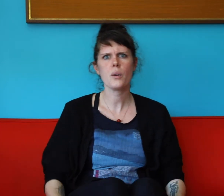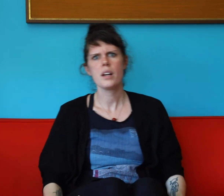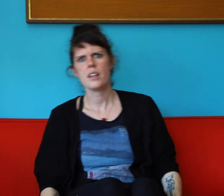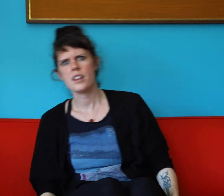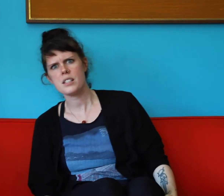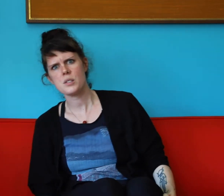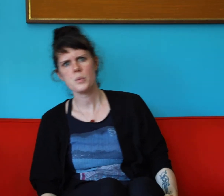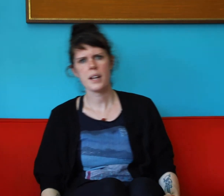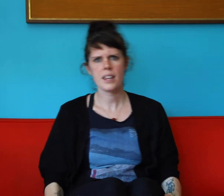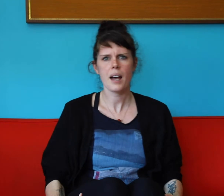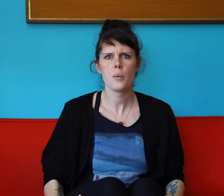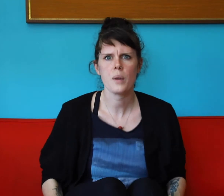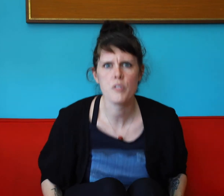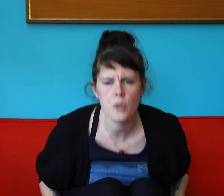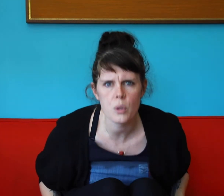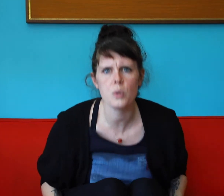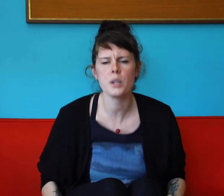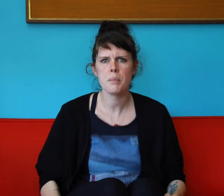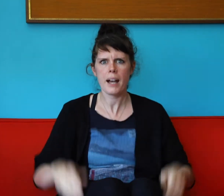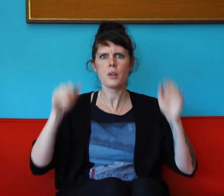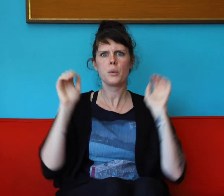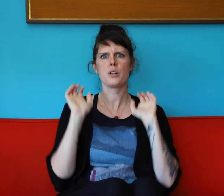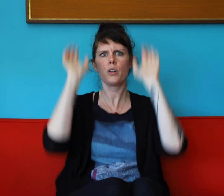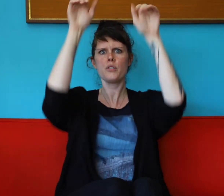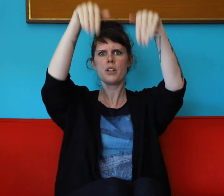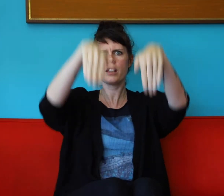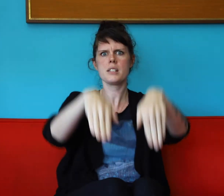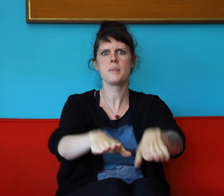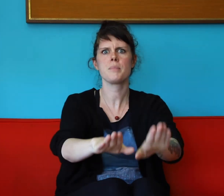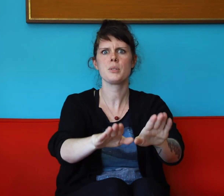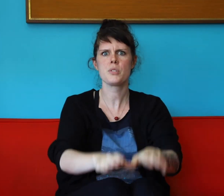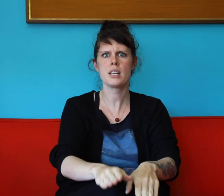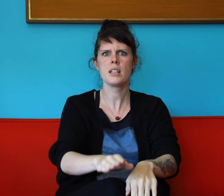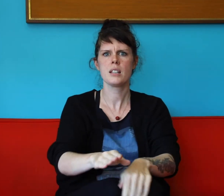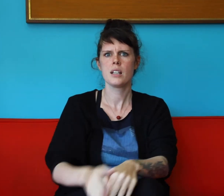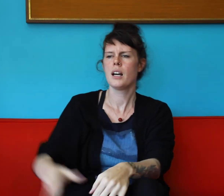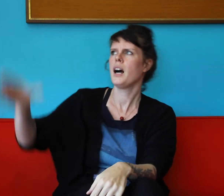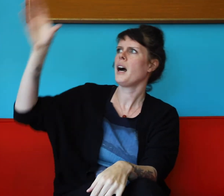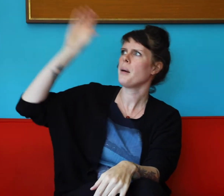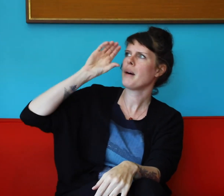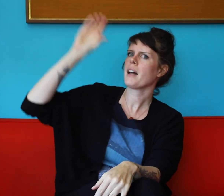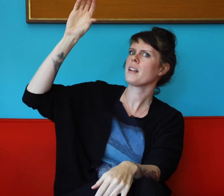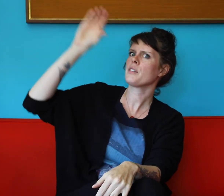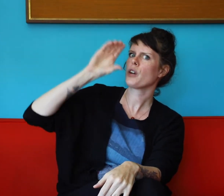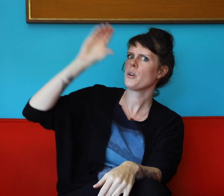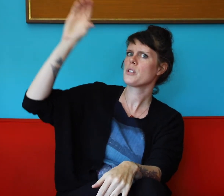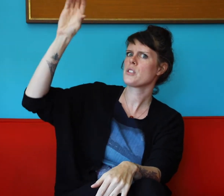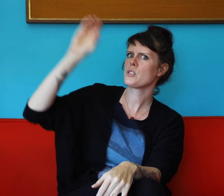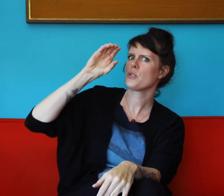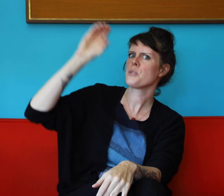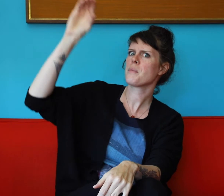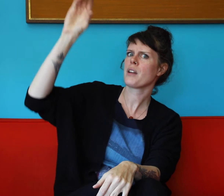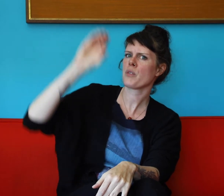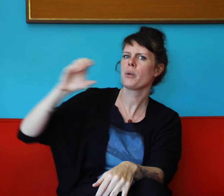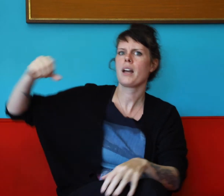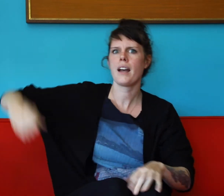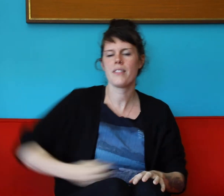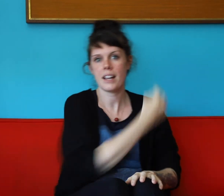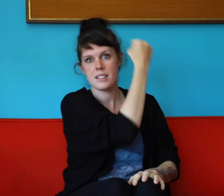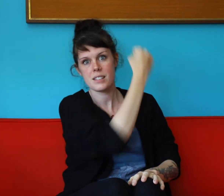this way, that way, forward, backward, over the deep blue sea. A bottle of Coke to soothe my throat and that's